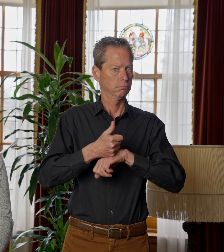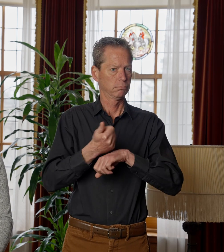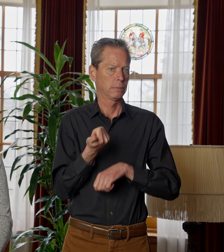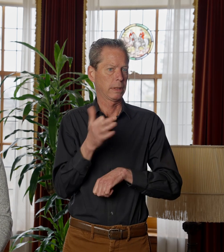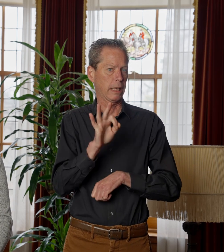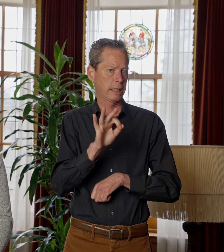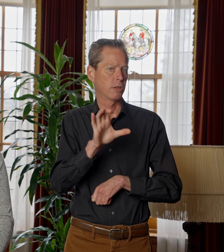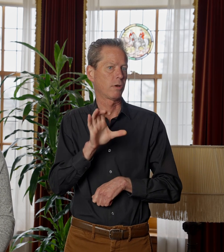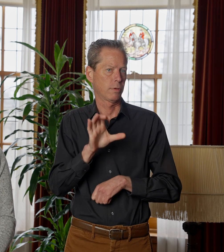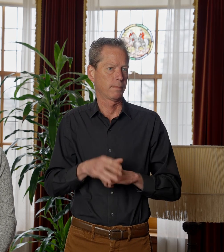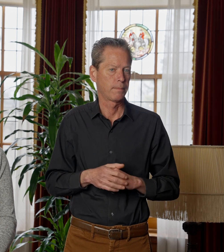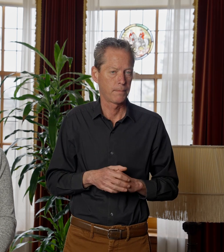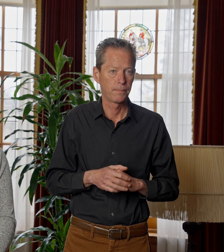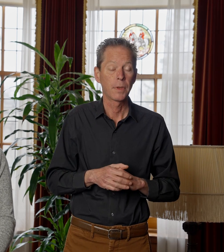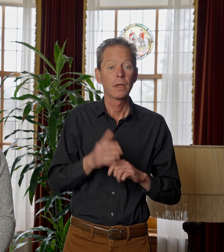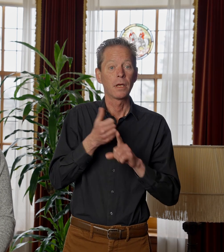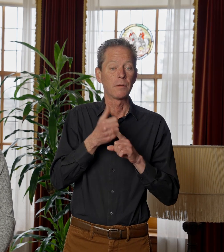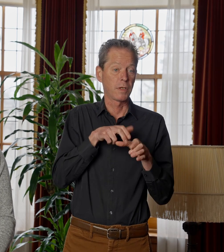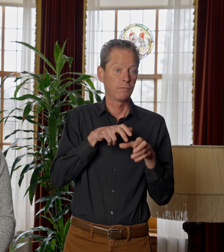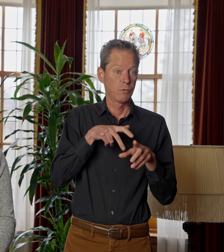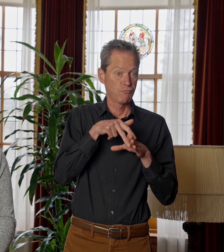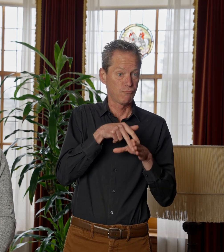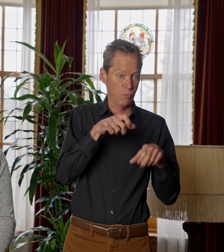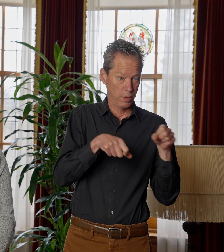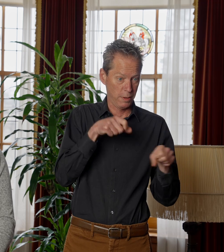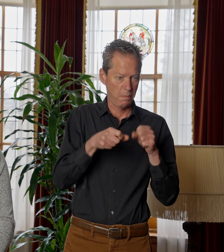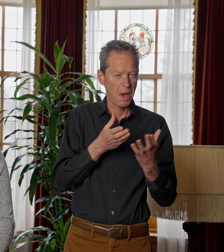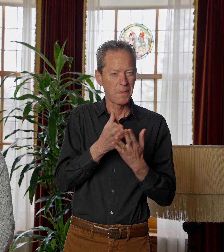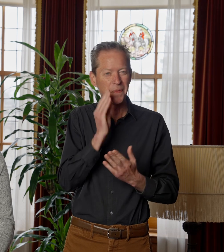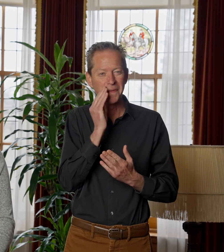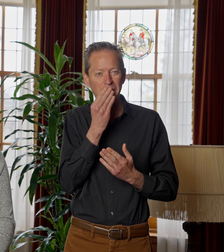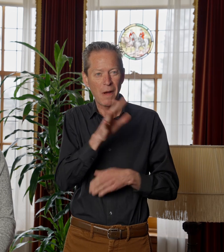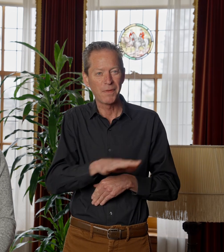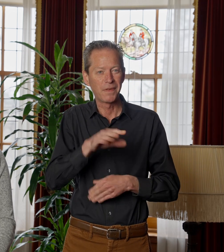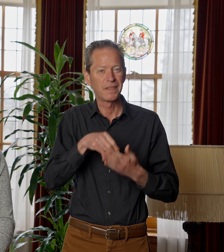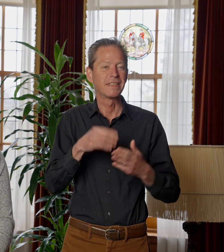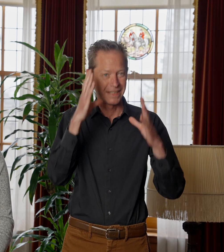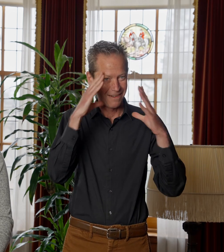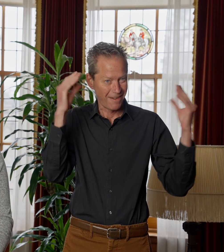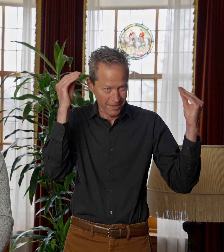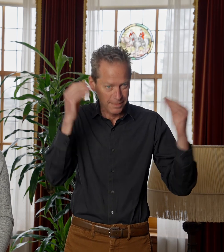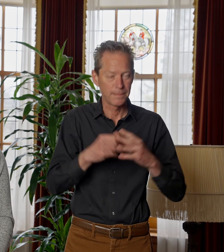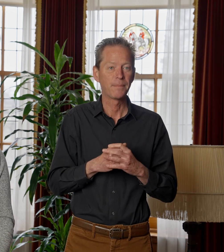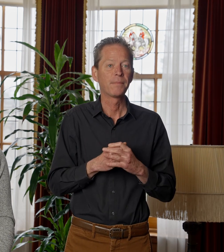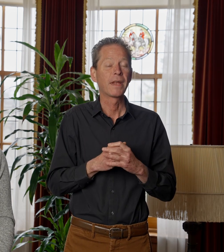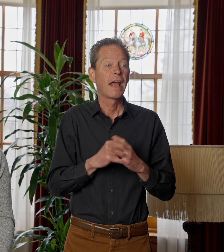turn of his century. He rode his bike through the flower fields in Holland or the Netherlands. That's how we got the